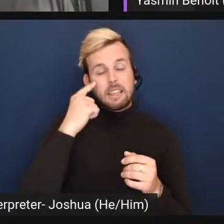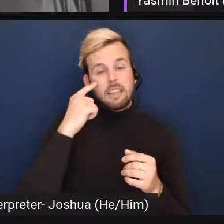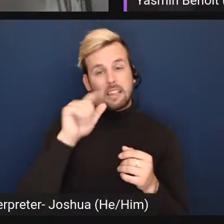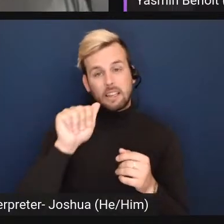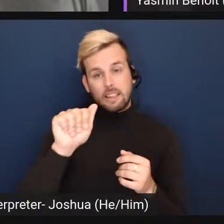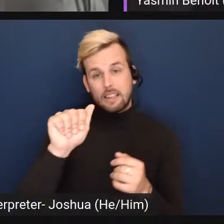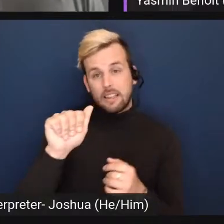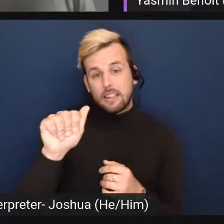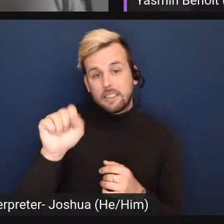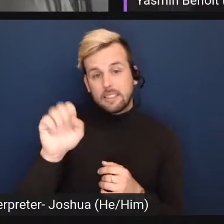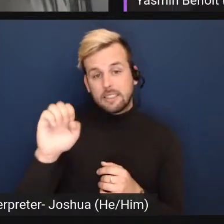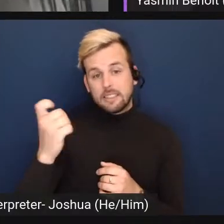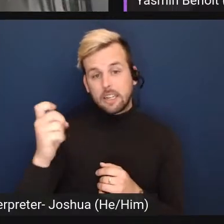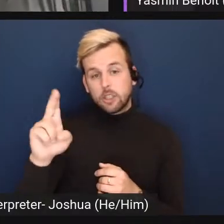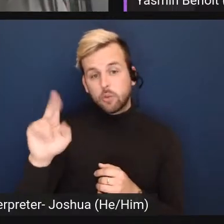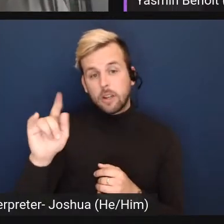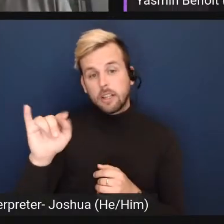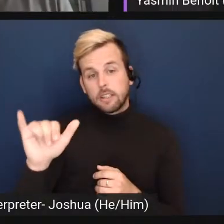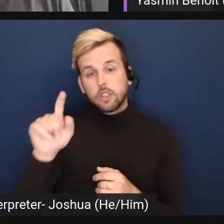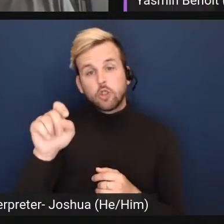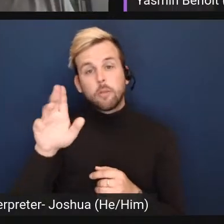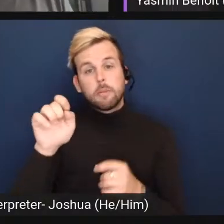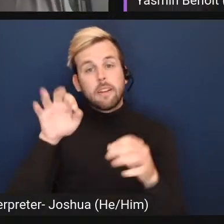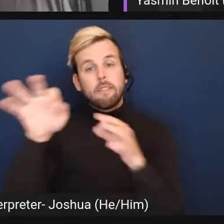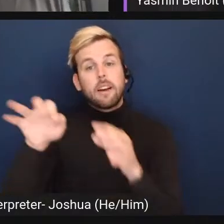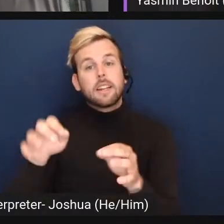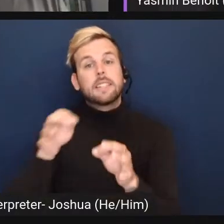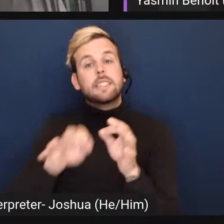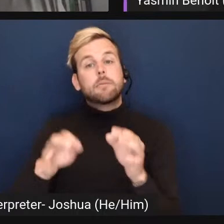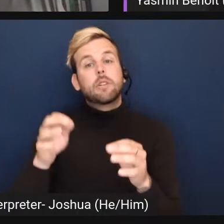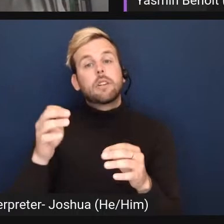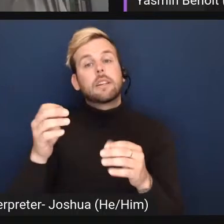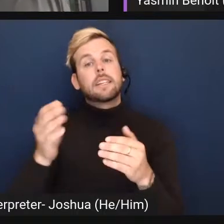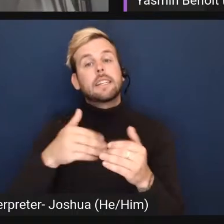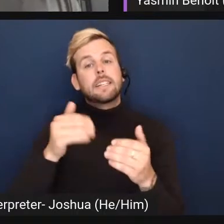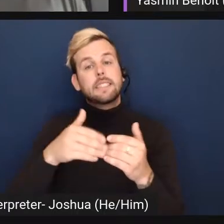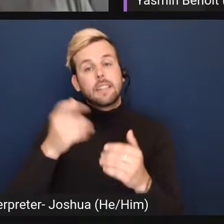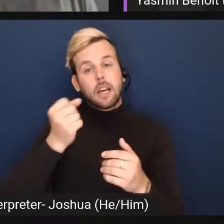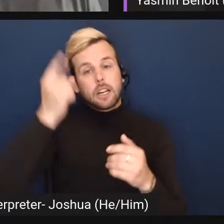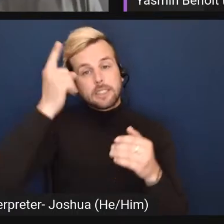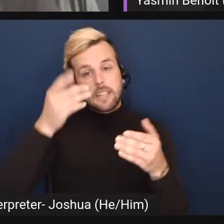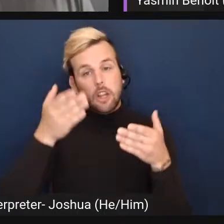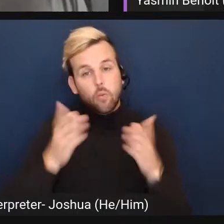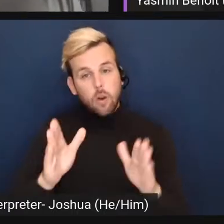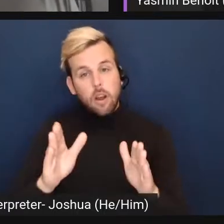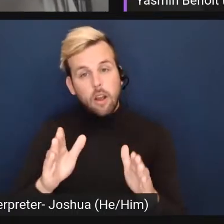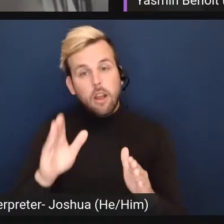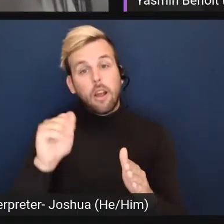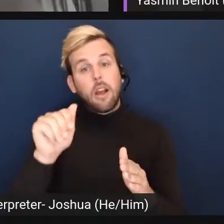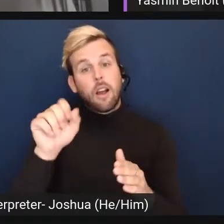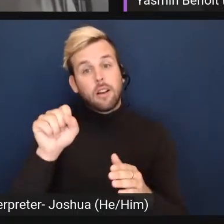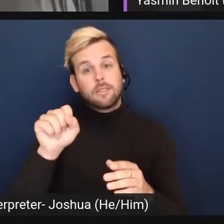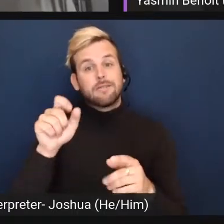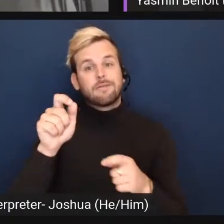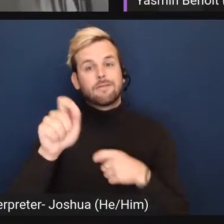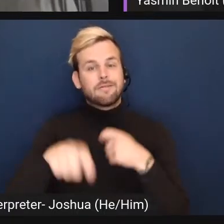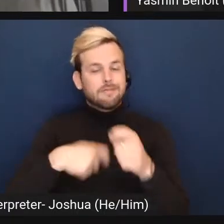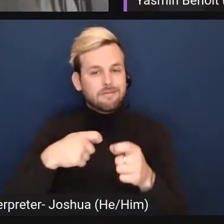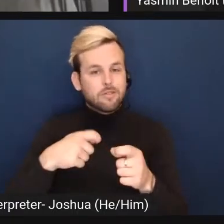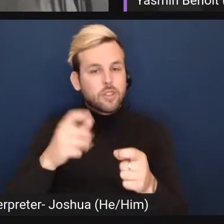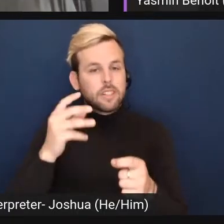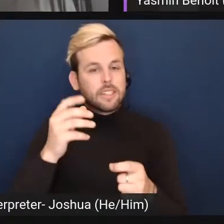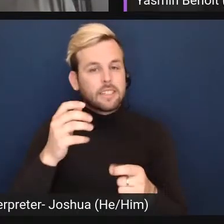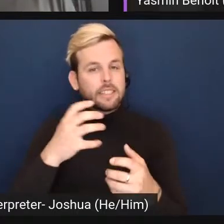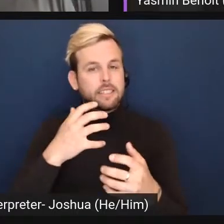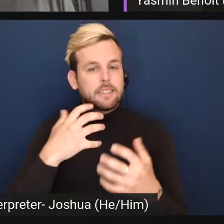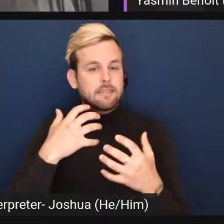asexuality should be defined in a simple easy to understand way as an innate absence of the desire to